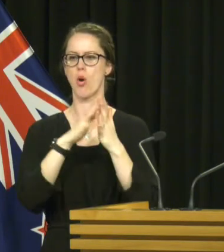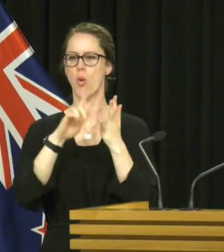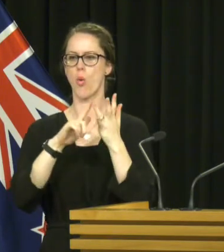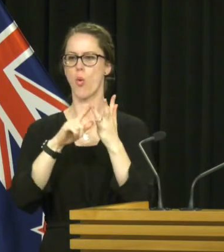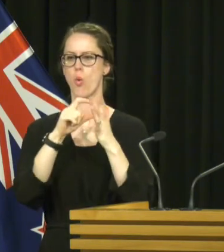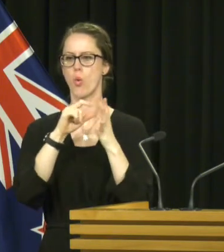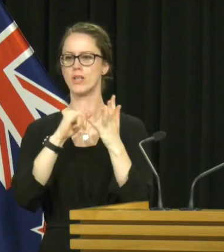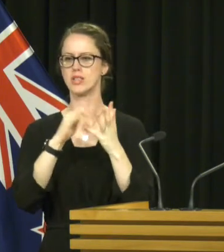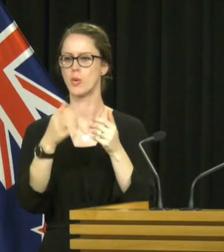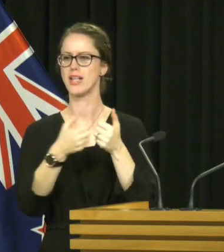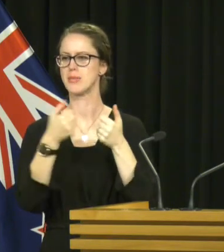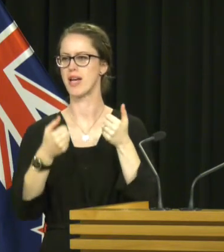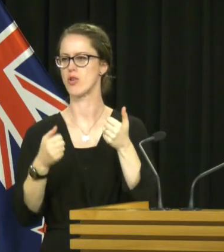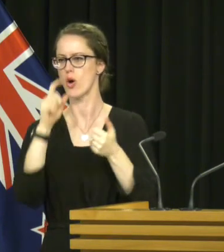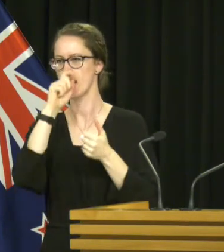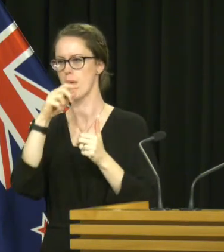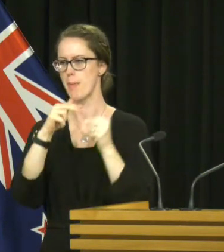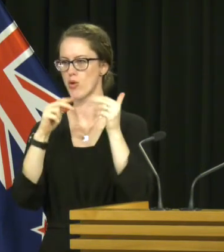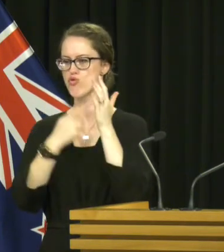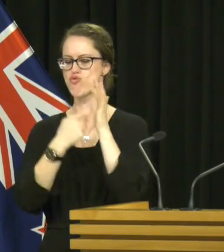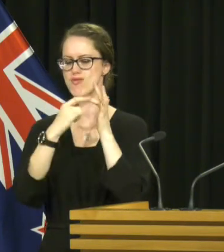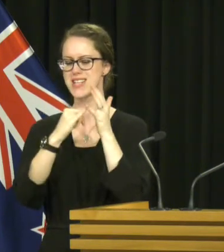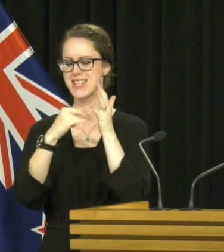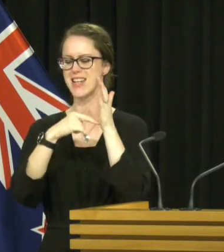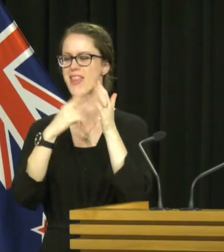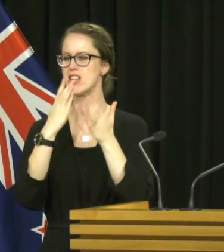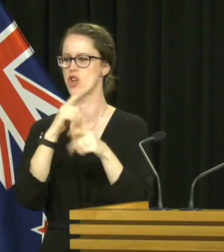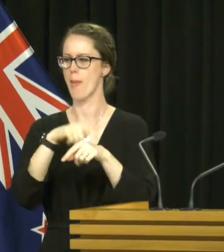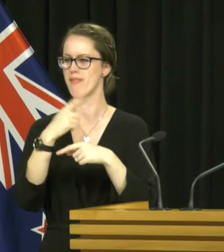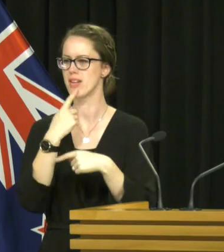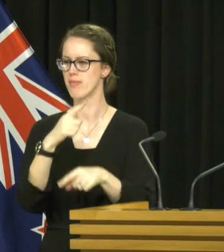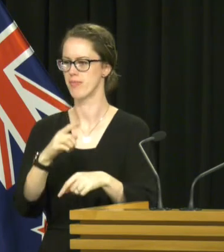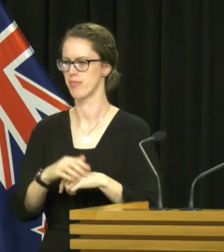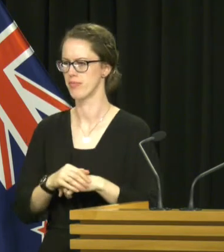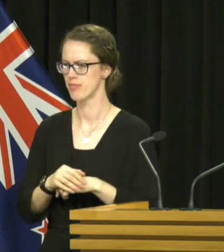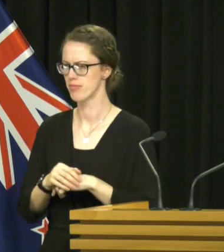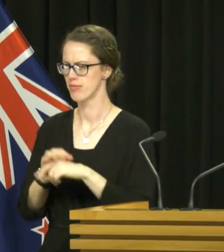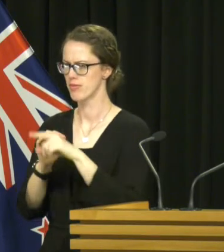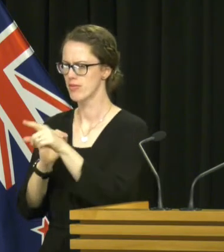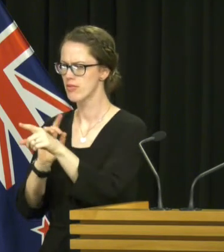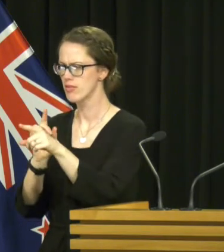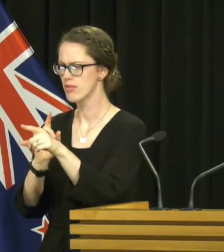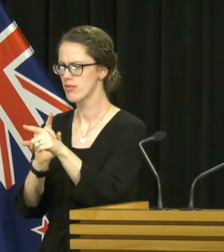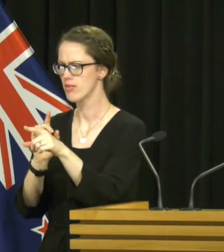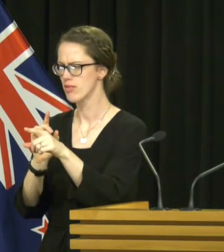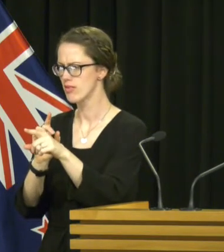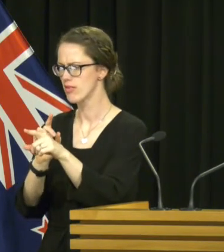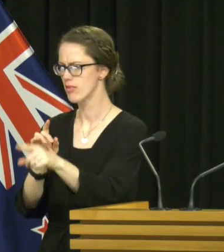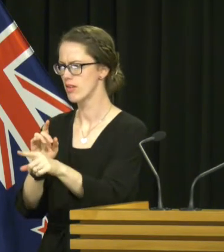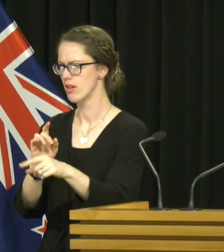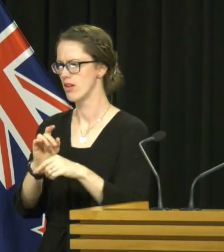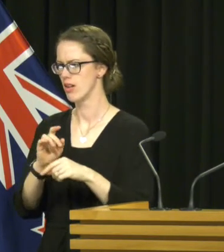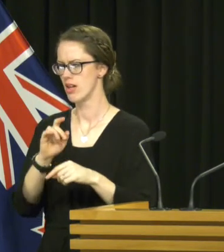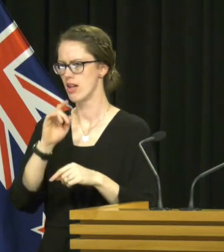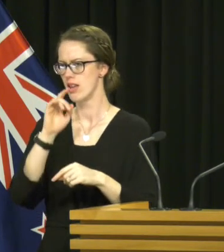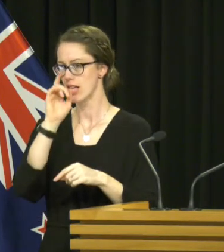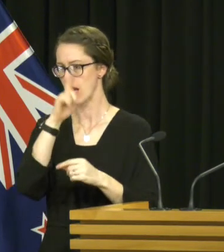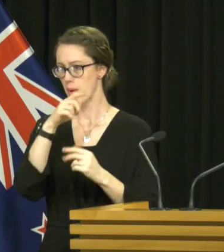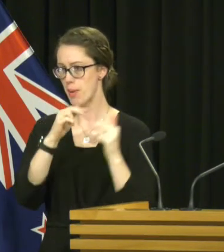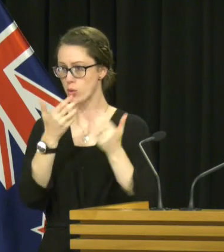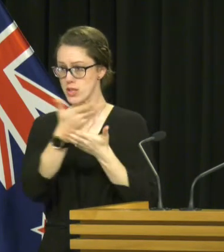to expand on the Kiwi Blue Reset at the time that she makes announcements on what was that? Can you submit it to the Dover?